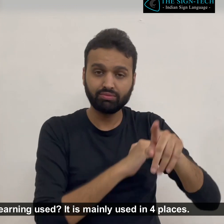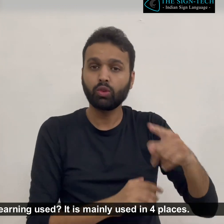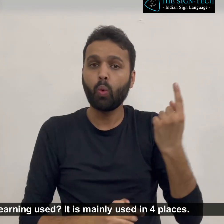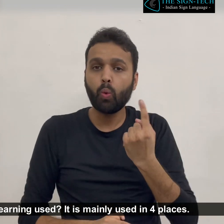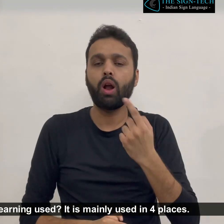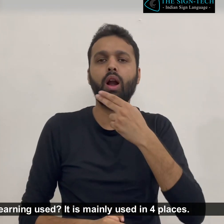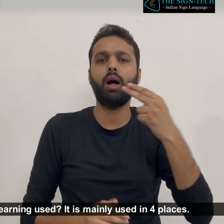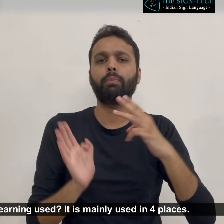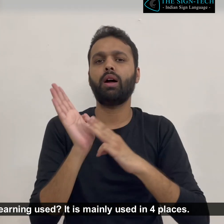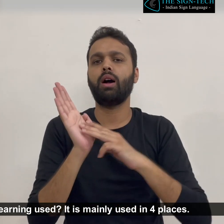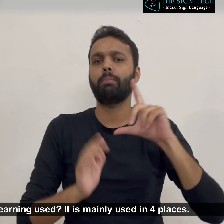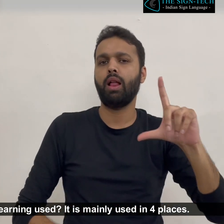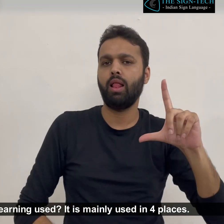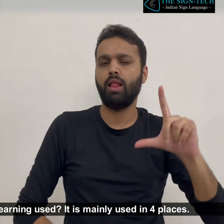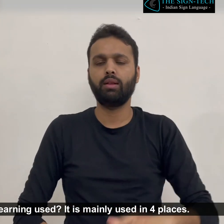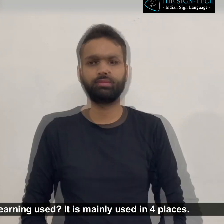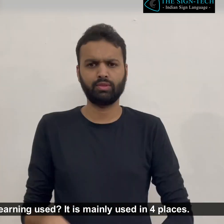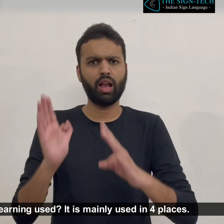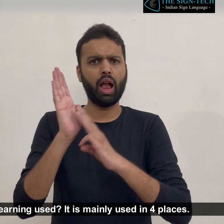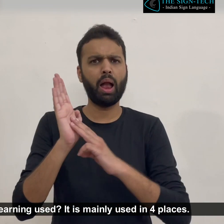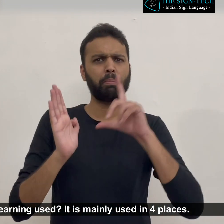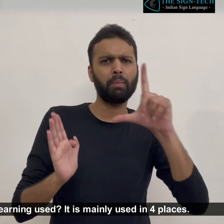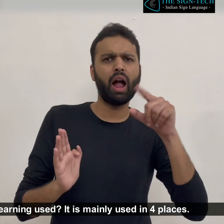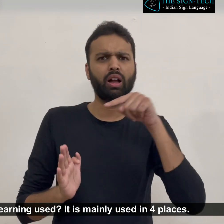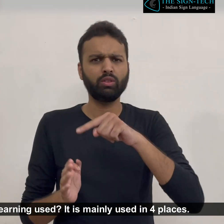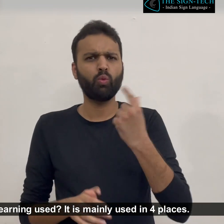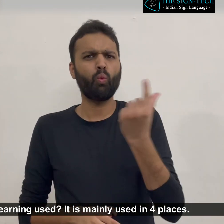Where is machine learning used? It is mainly used in four places.